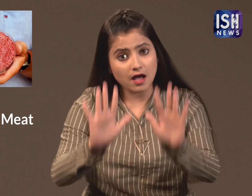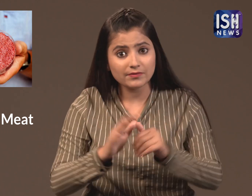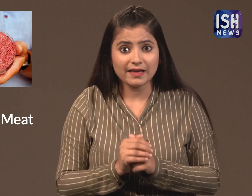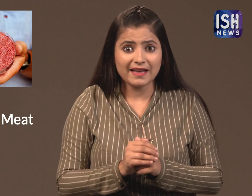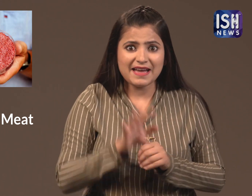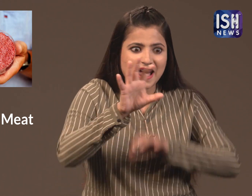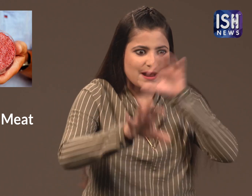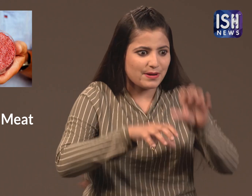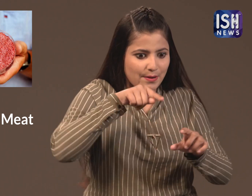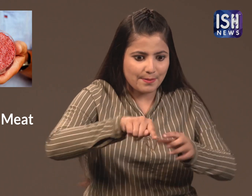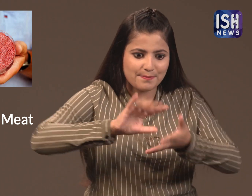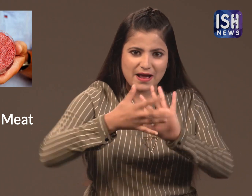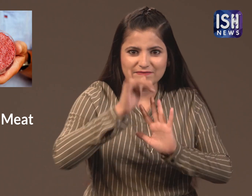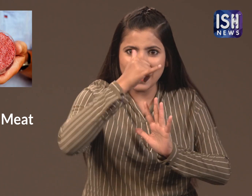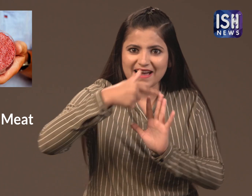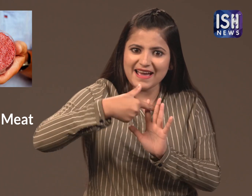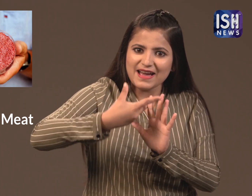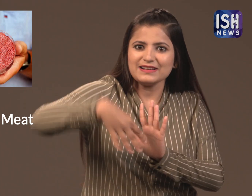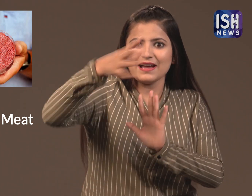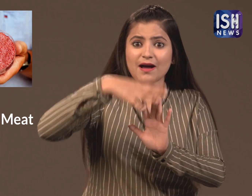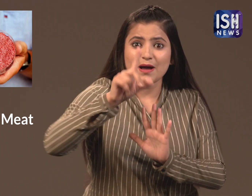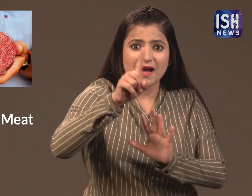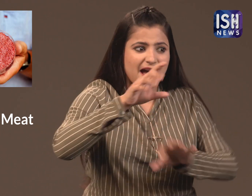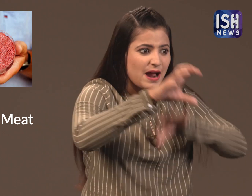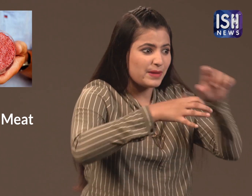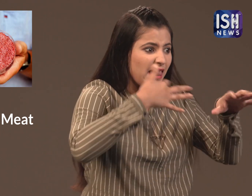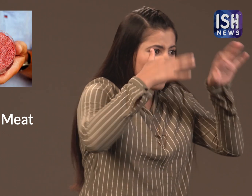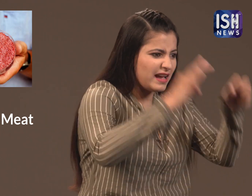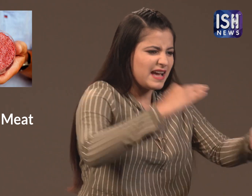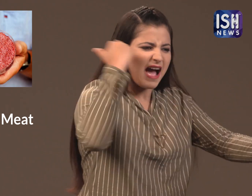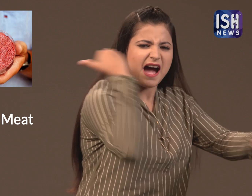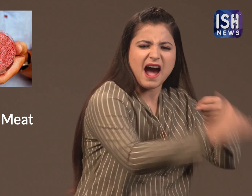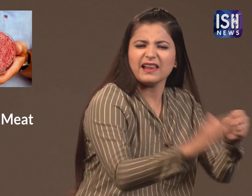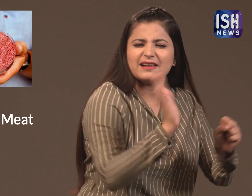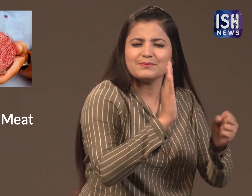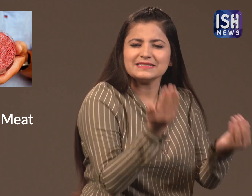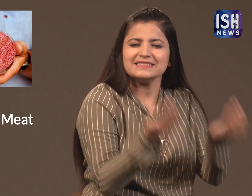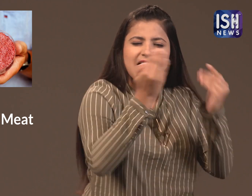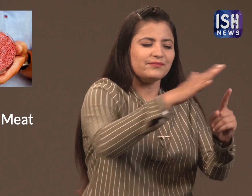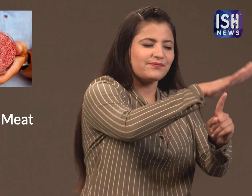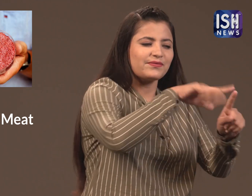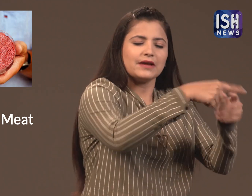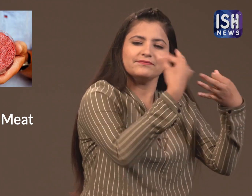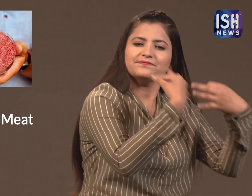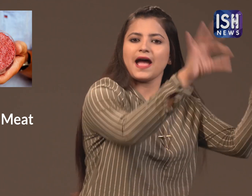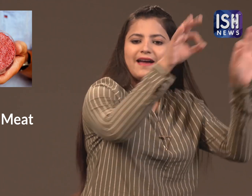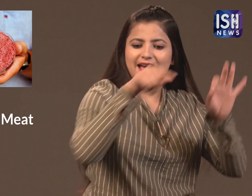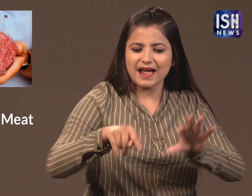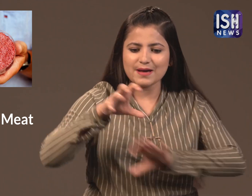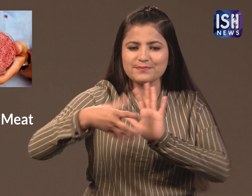and safe as well. The sale of artificial meat will ensure that animals are not killed and are free.